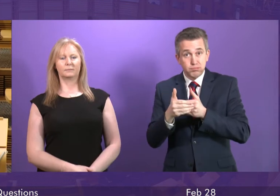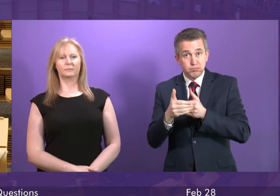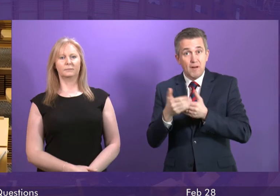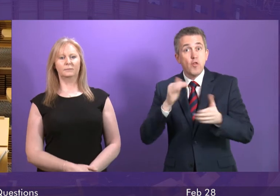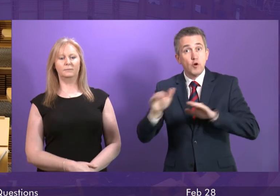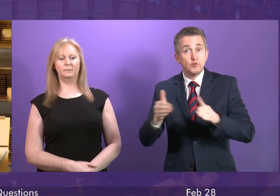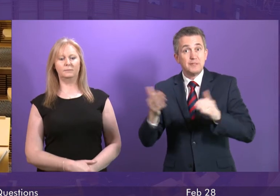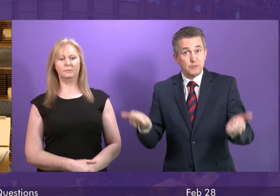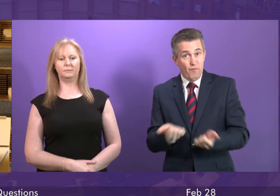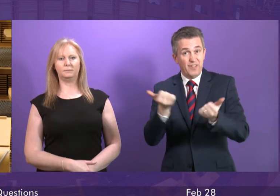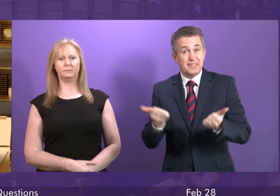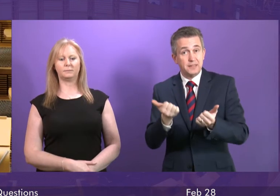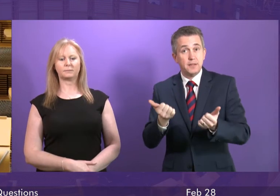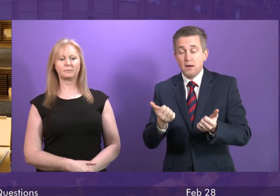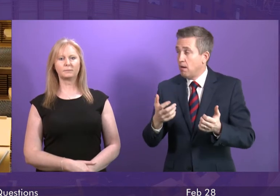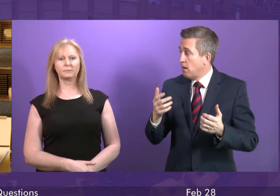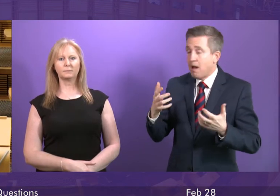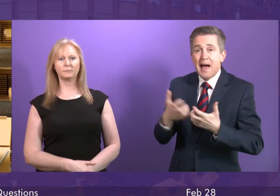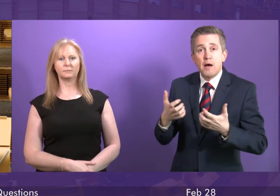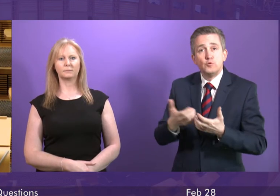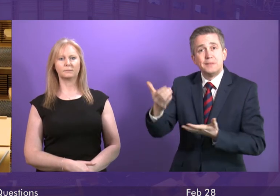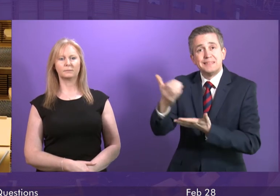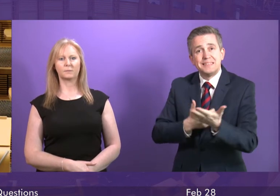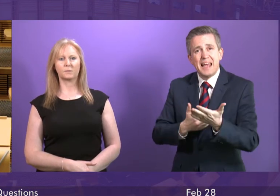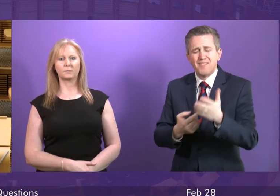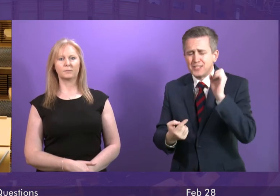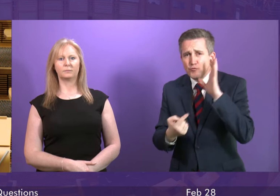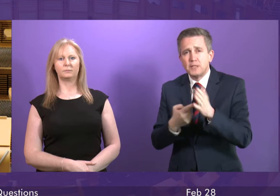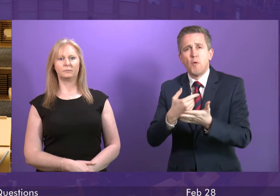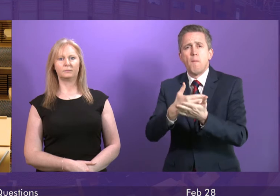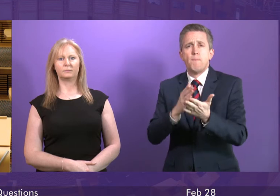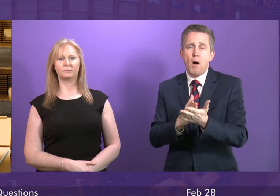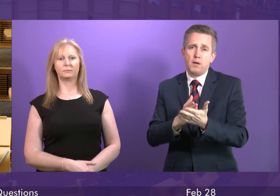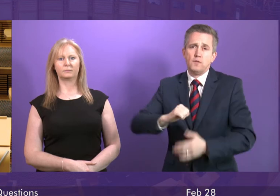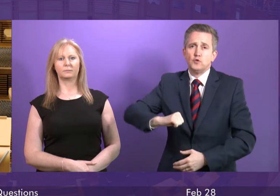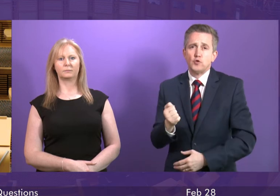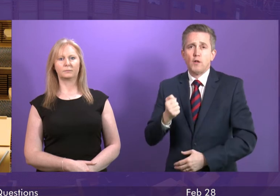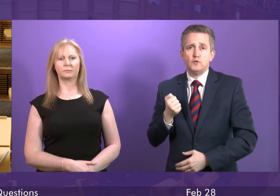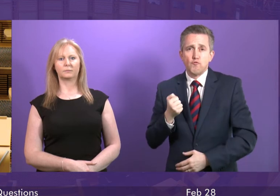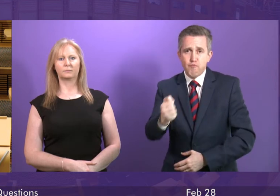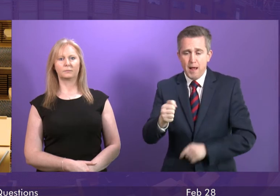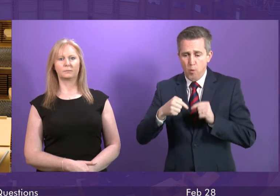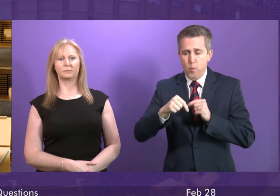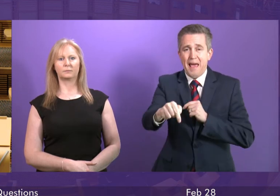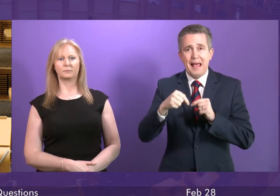Time is running out to save this critical part of Scotland's railway infrastructure and to save these 200